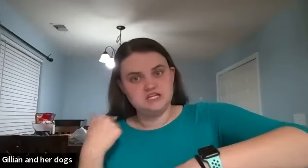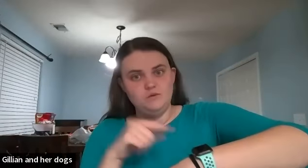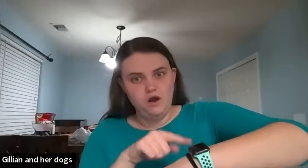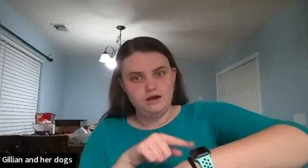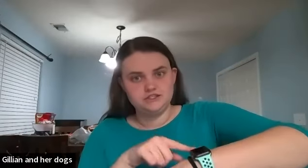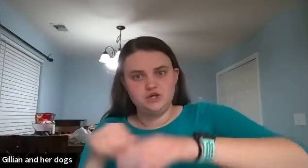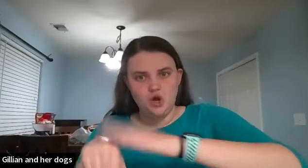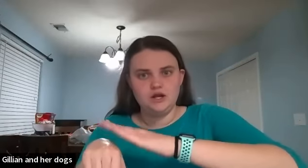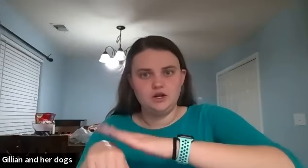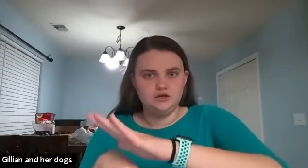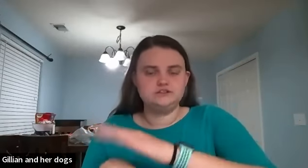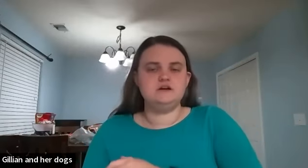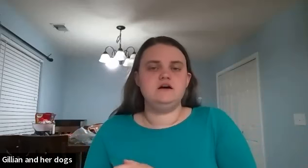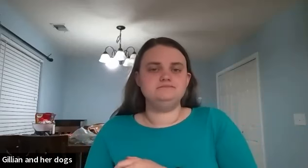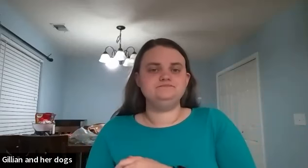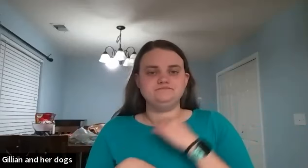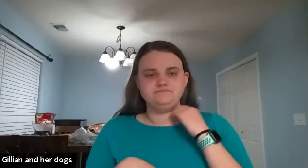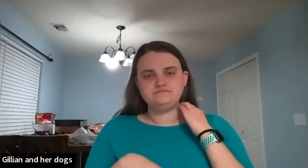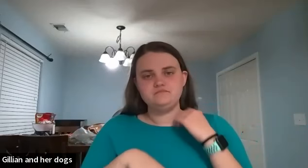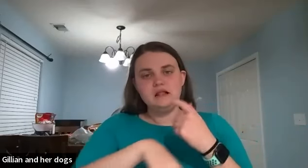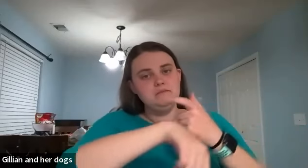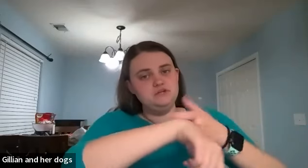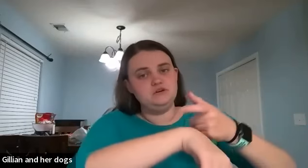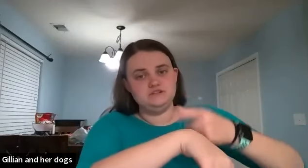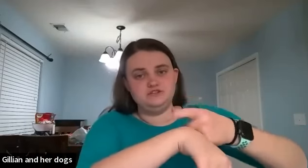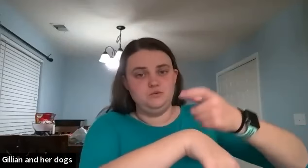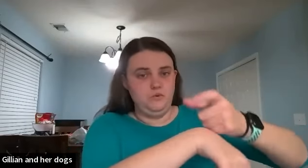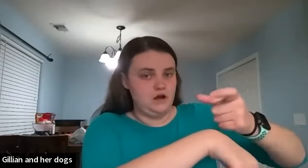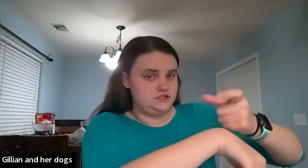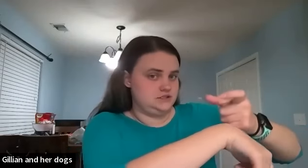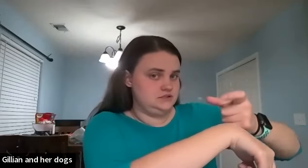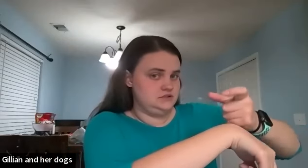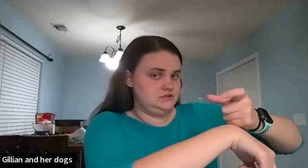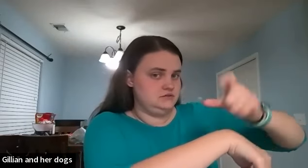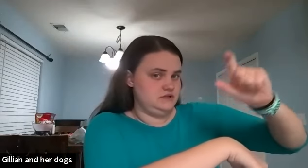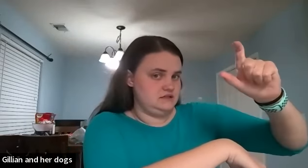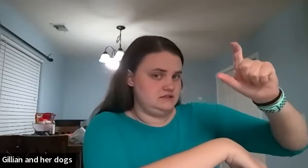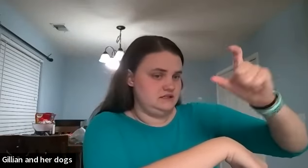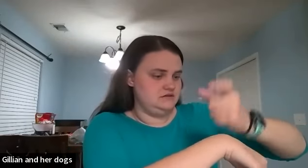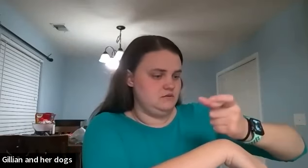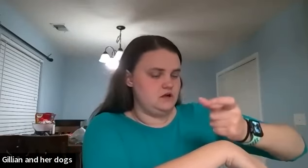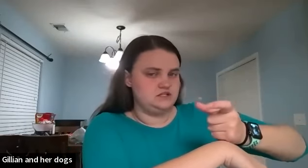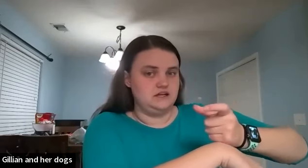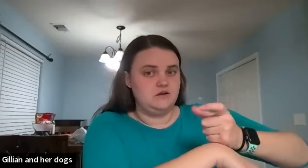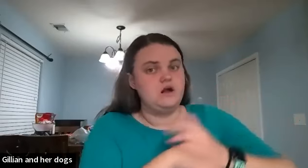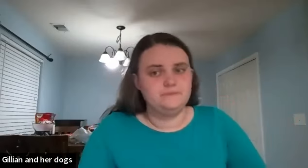she has a watch on hers um but you can also do watch with that c watch like a clock